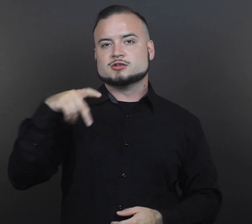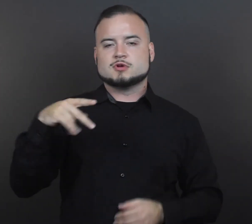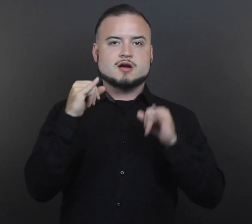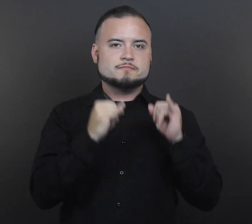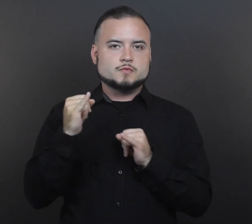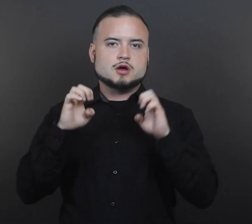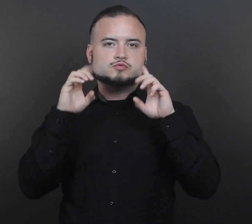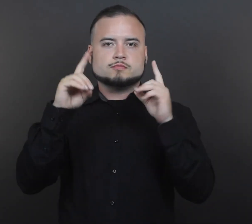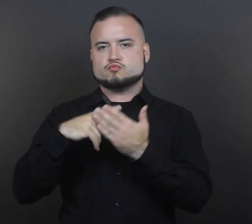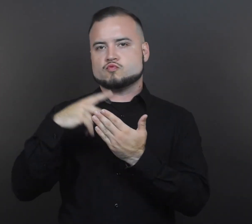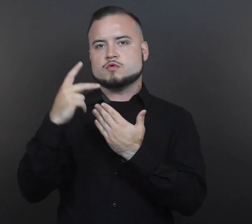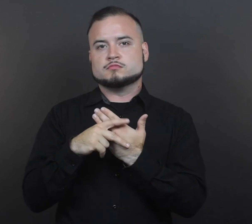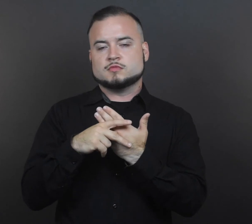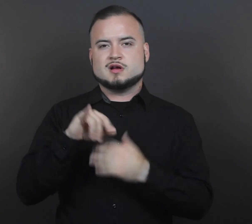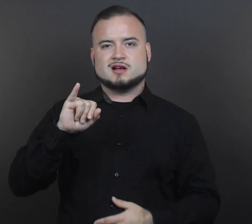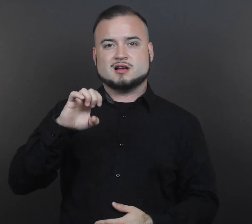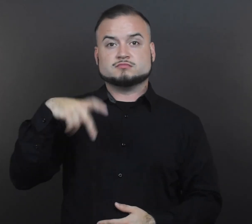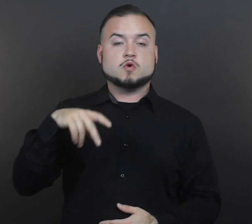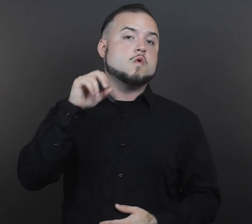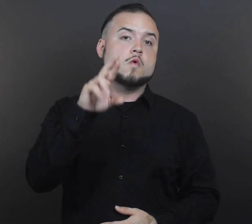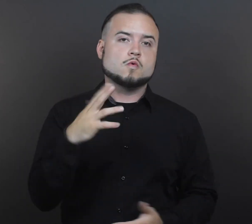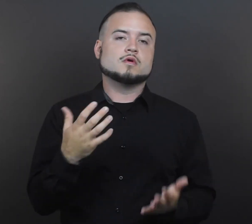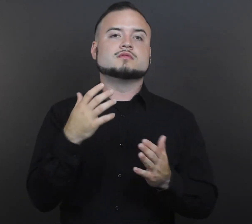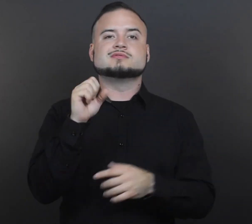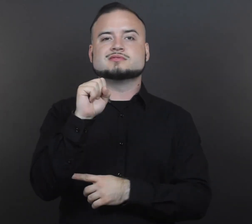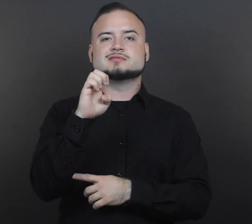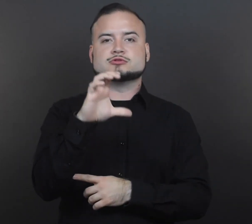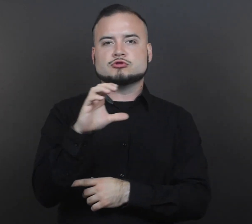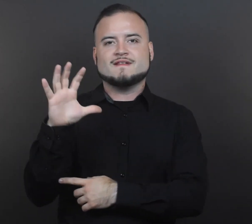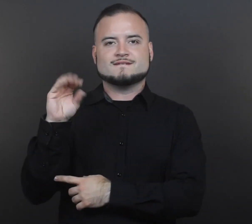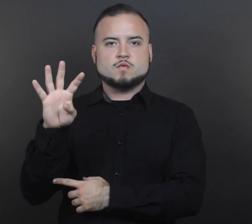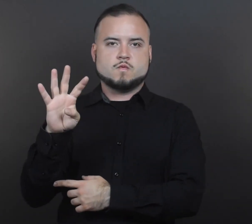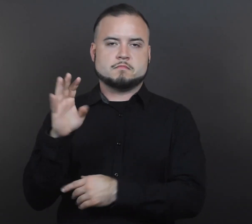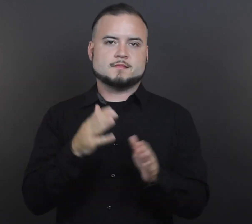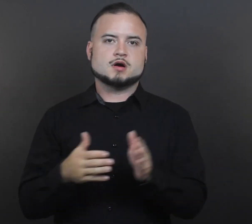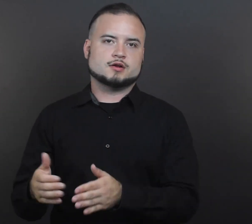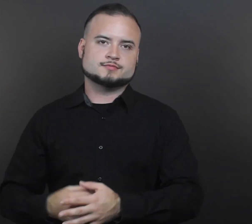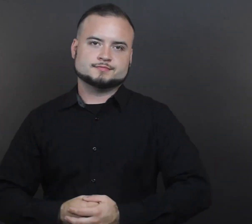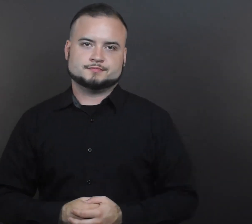IEP, or Section 504 Plan.